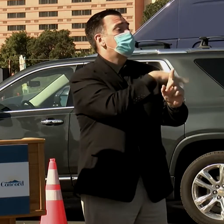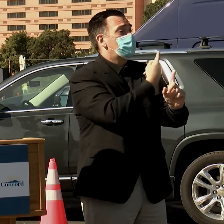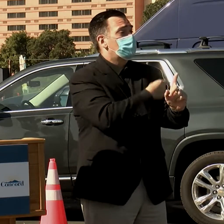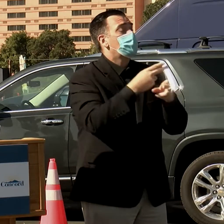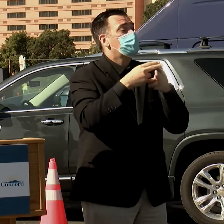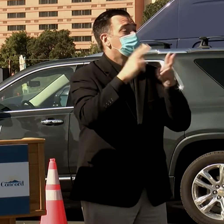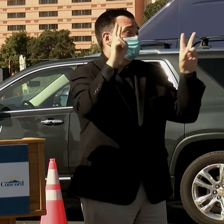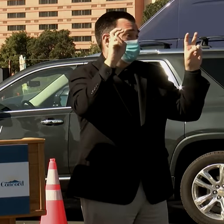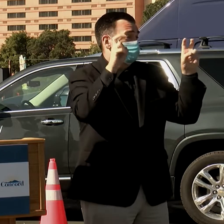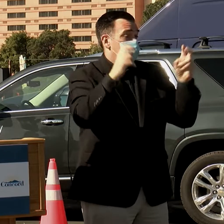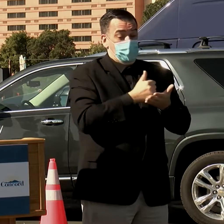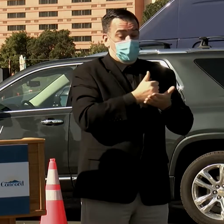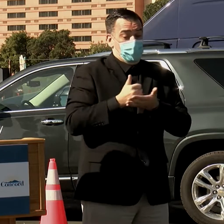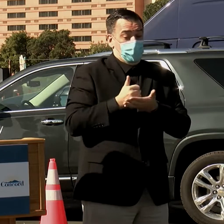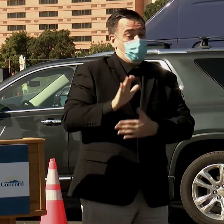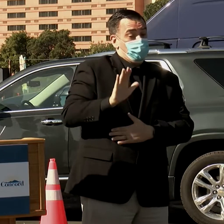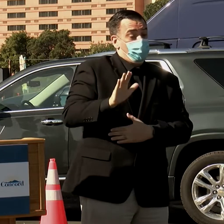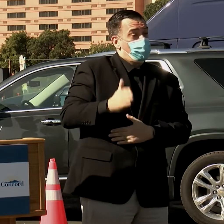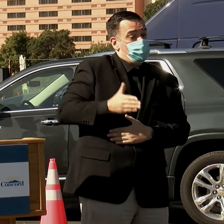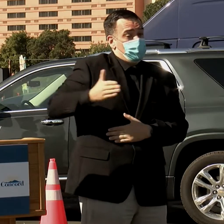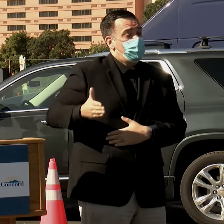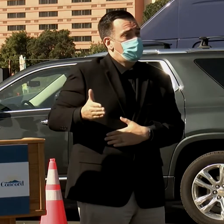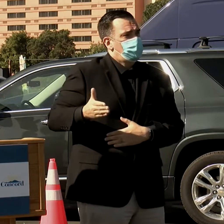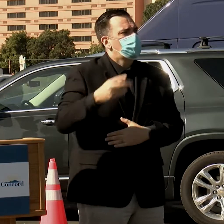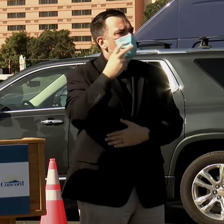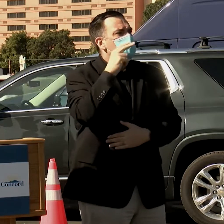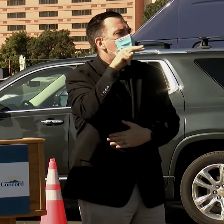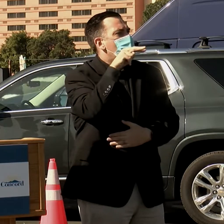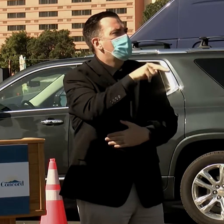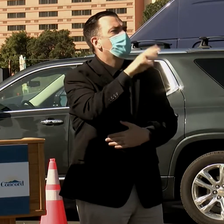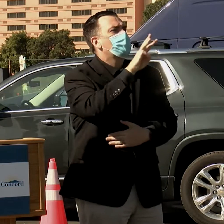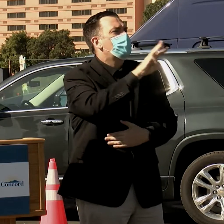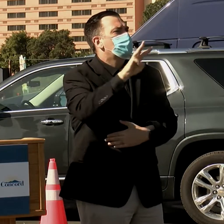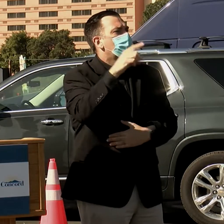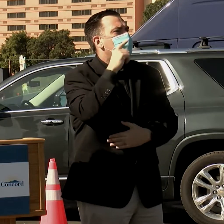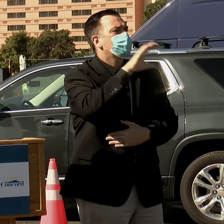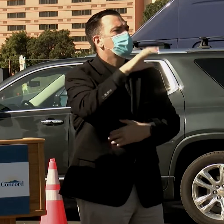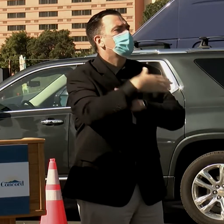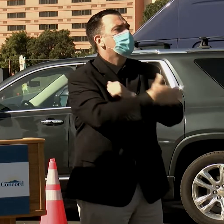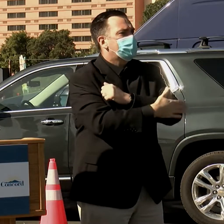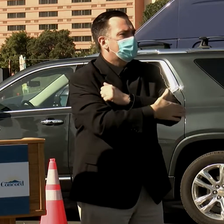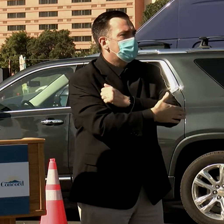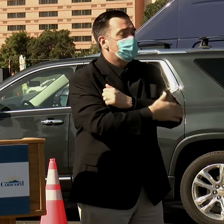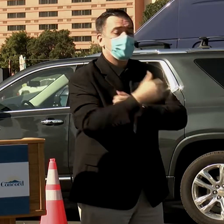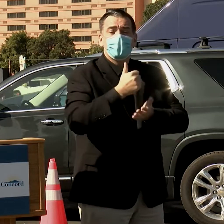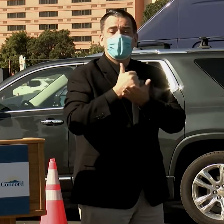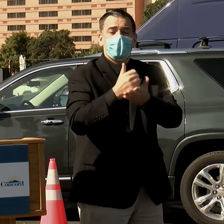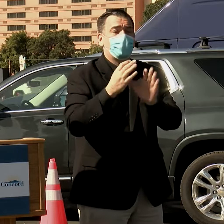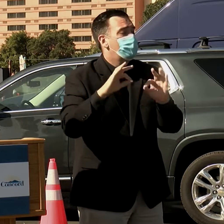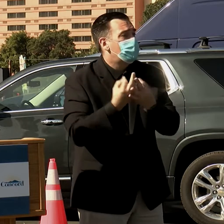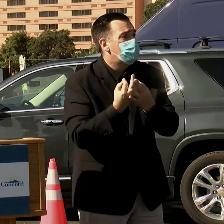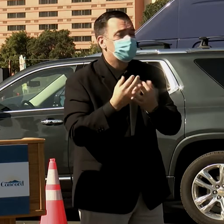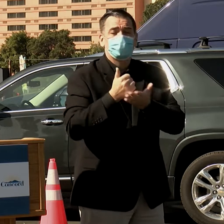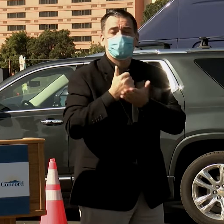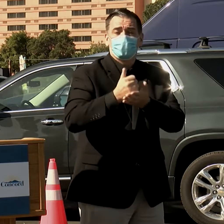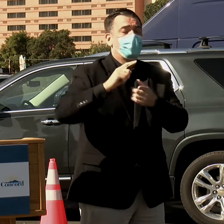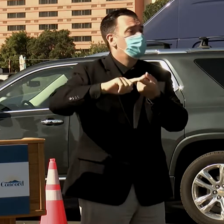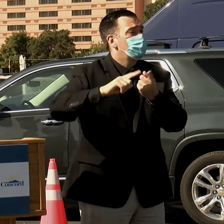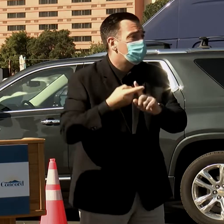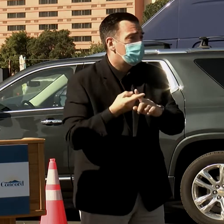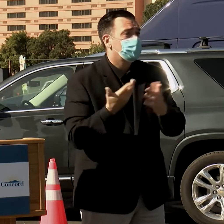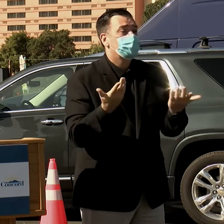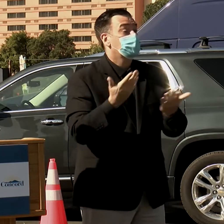Your Neighbor, and you can go onto the Contra Costa County website to be able to sign up, help your friends, help your family, and in some cases,